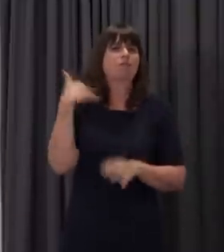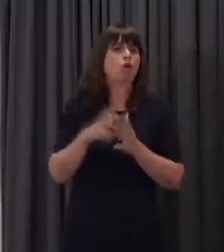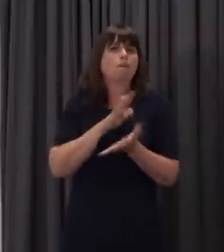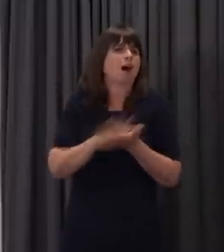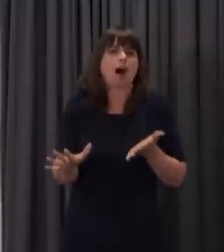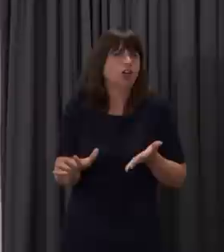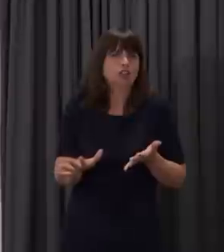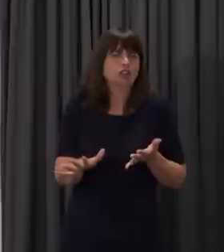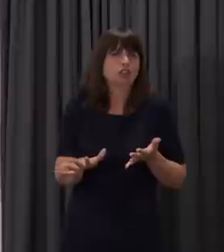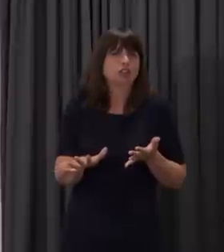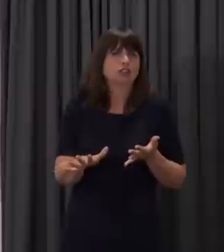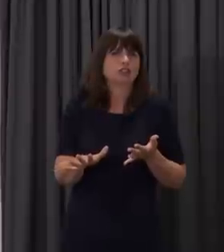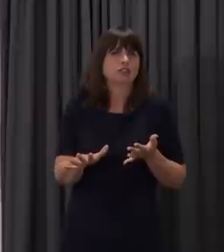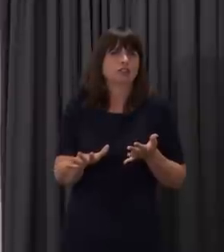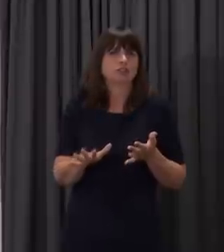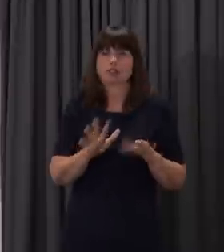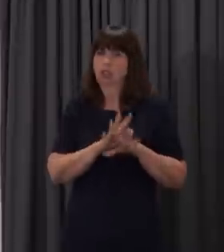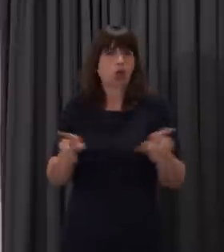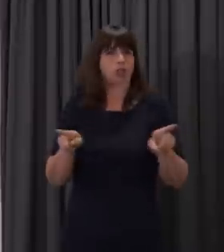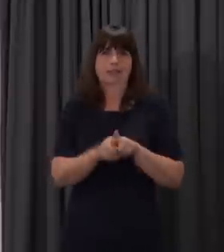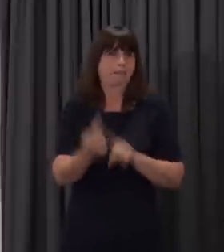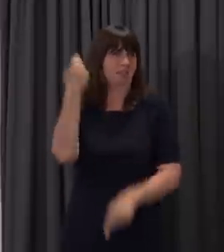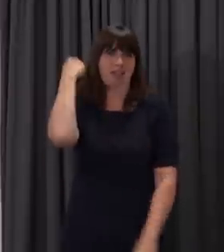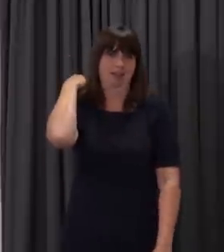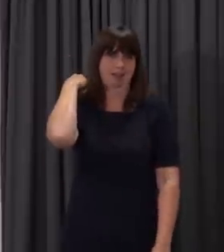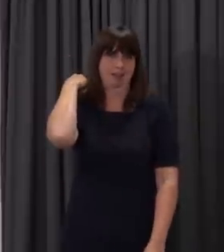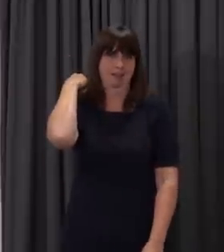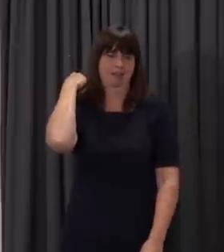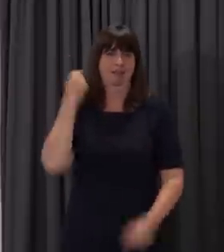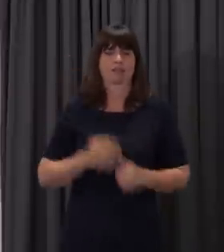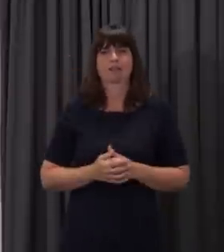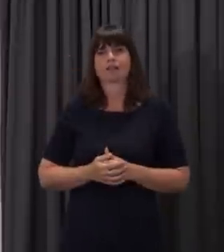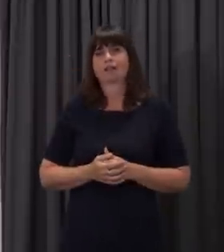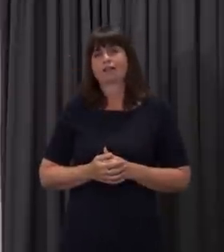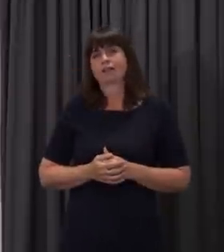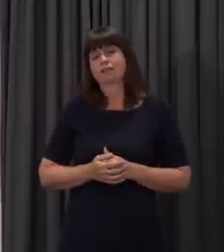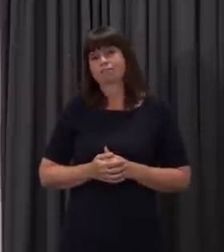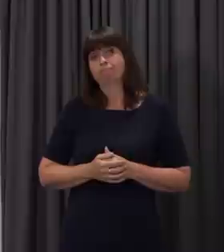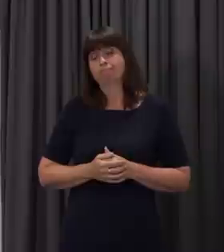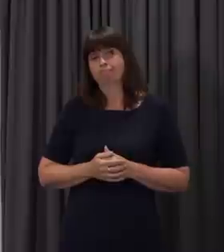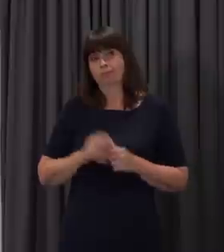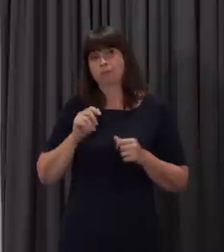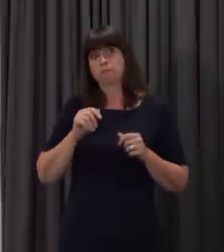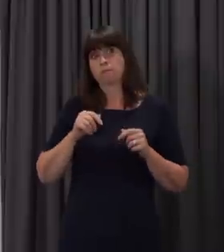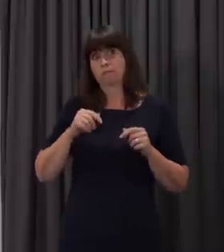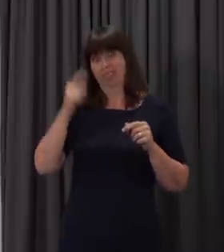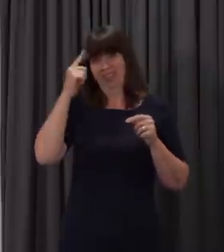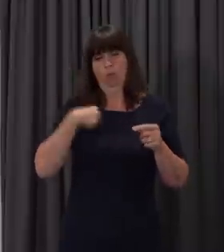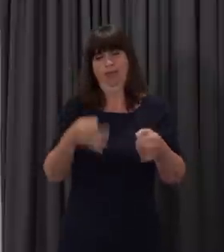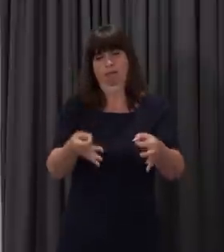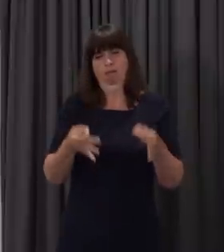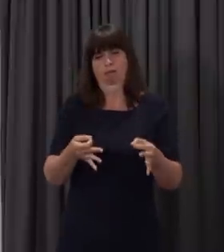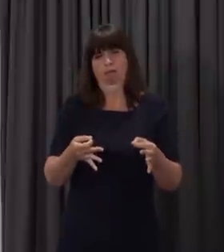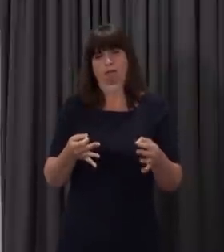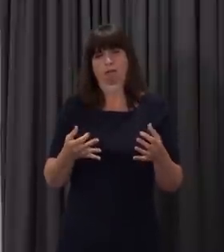18th when we made the announcement to close for statutory purposes. Also, by doing this before September,